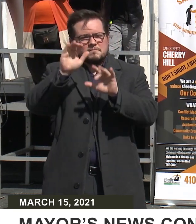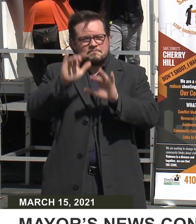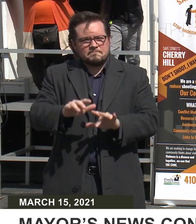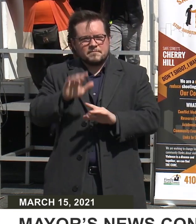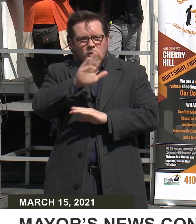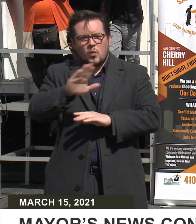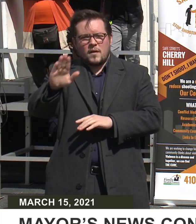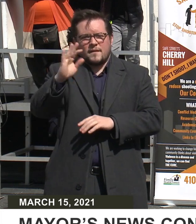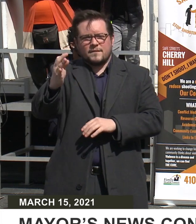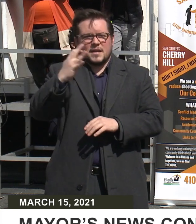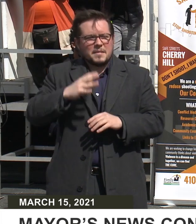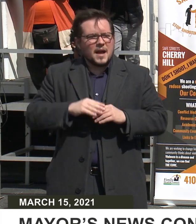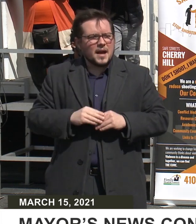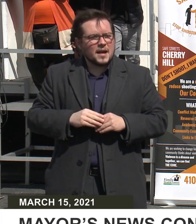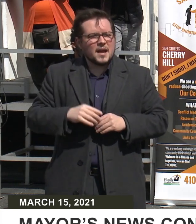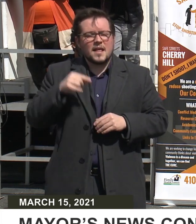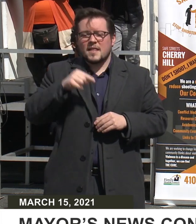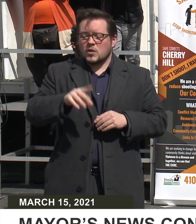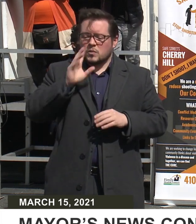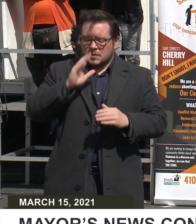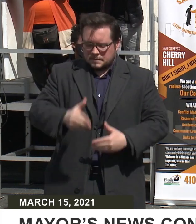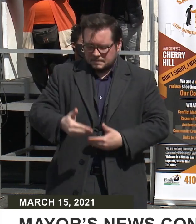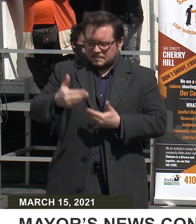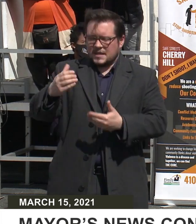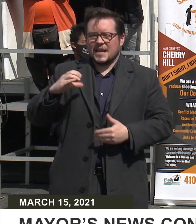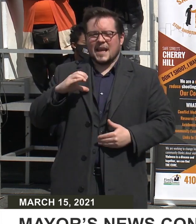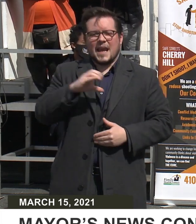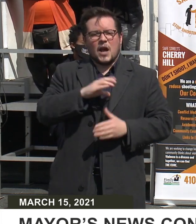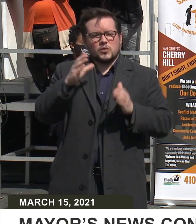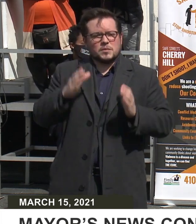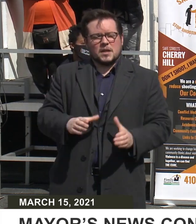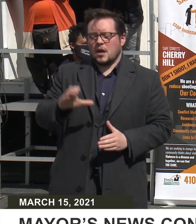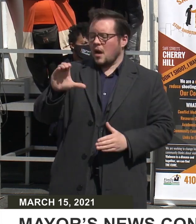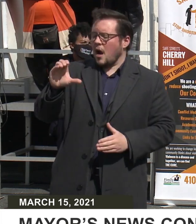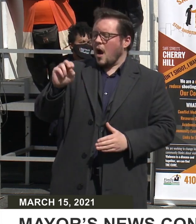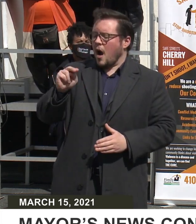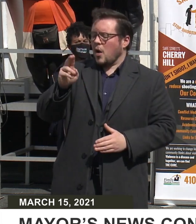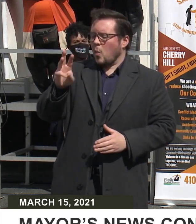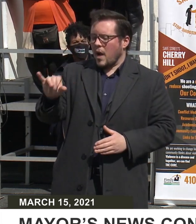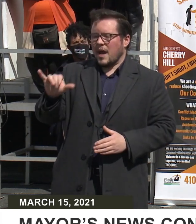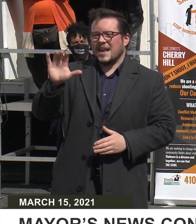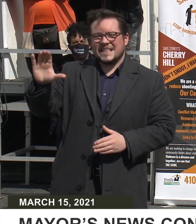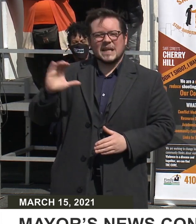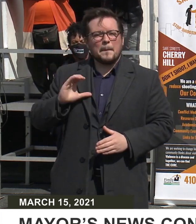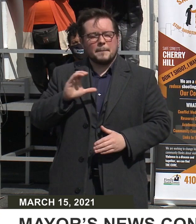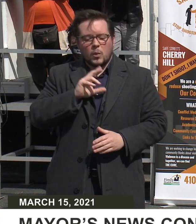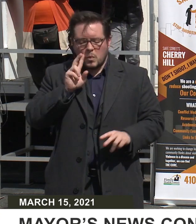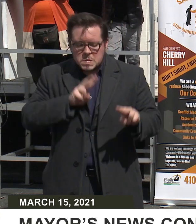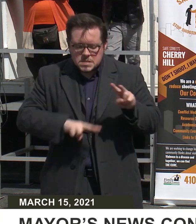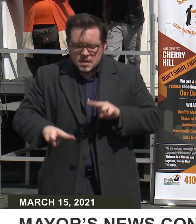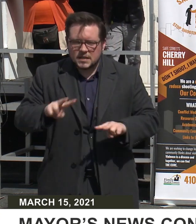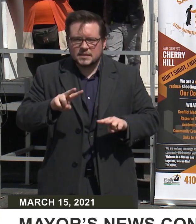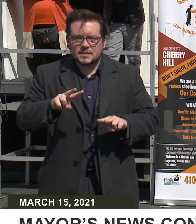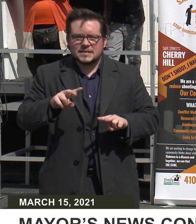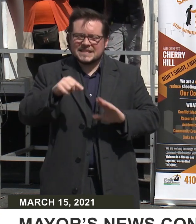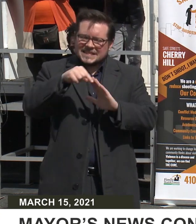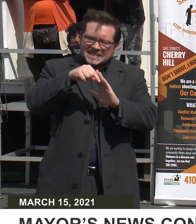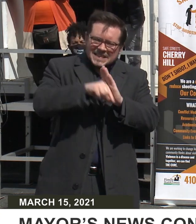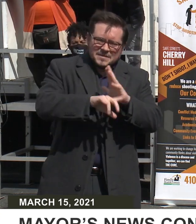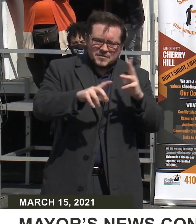and Councilman Conway's committee. Deep challenges require creative, coordinated solutions.